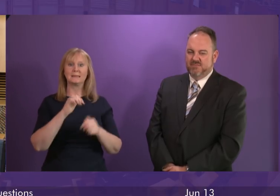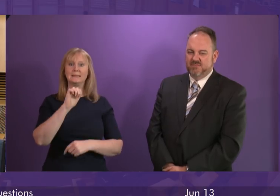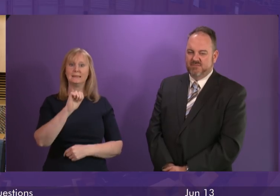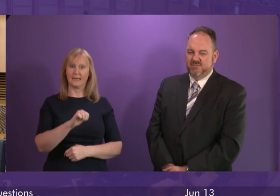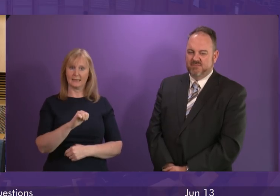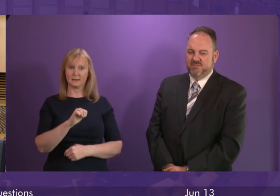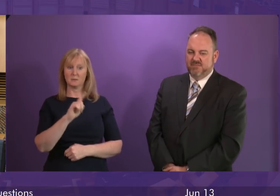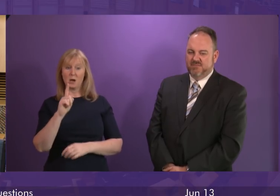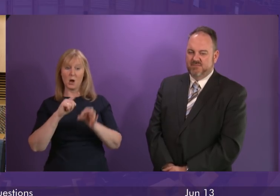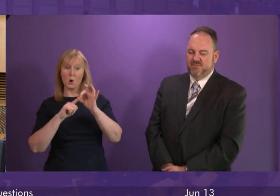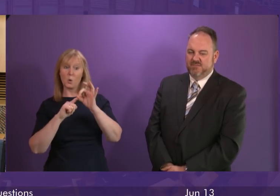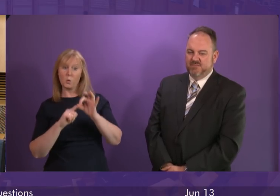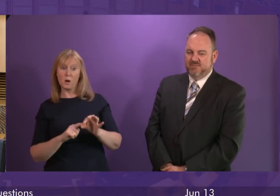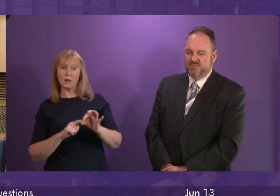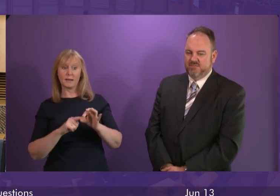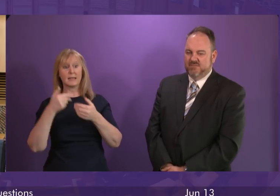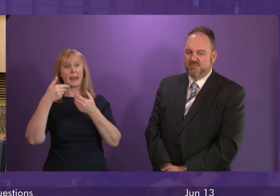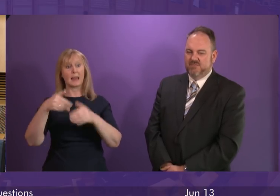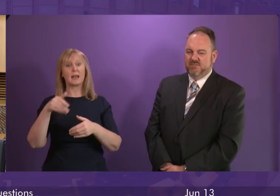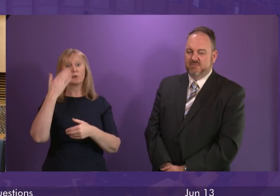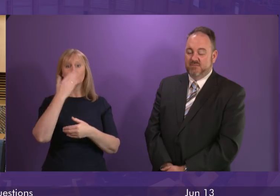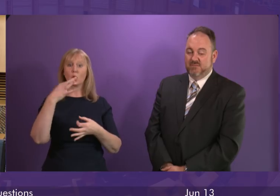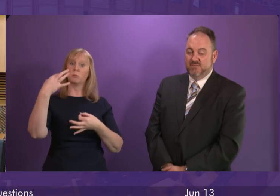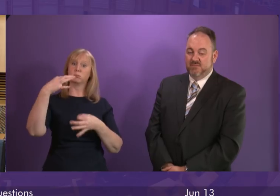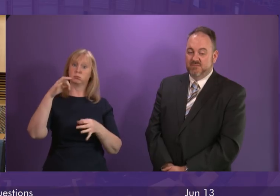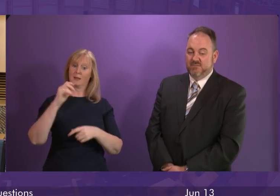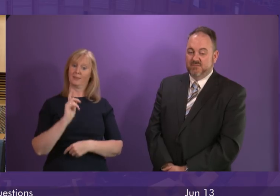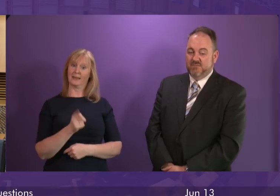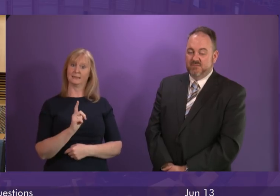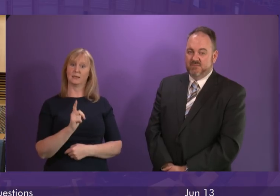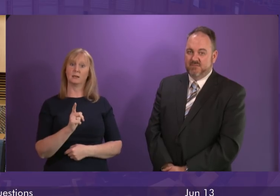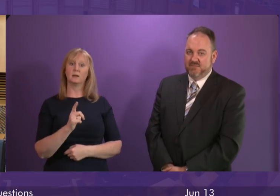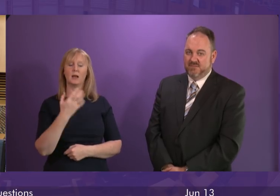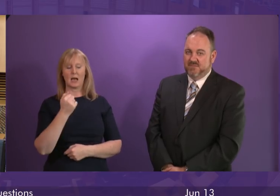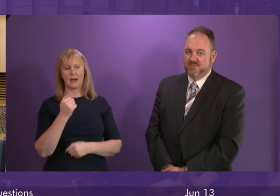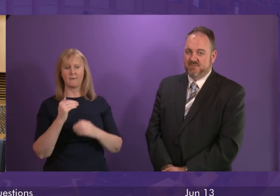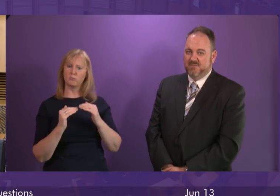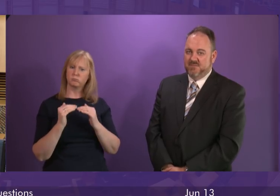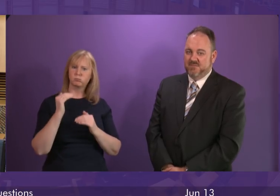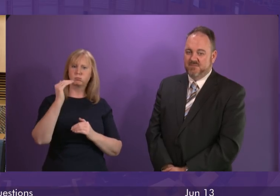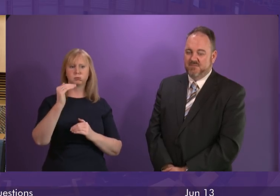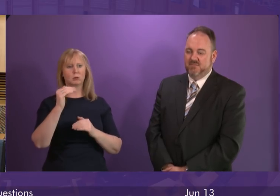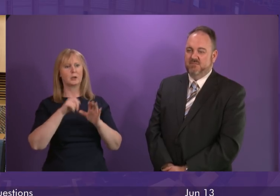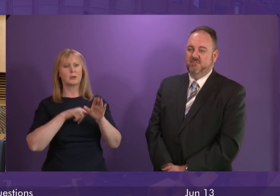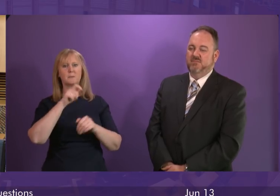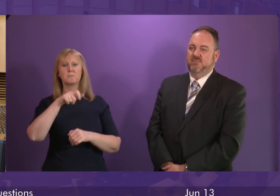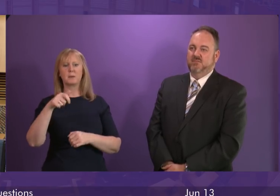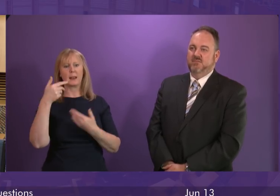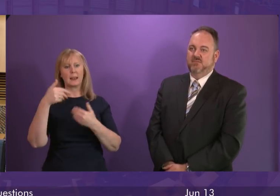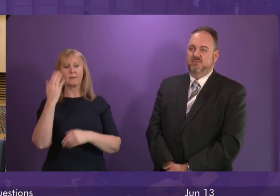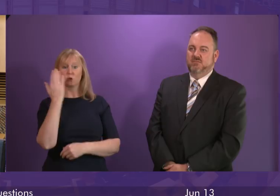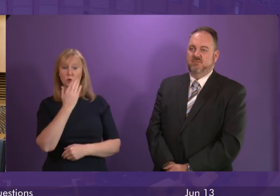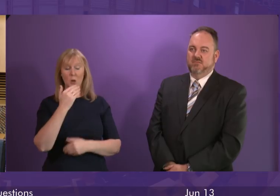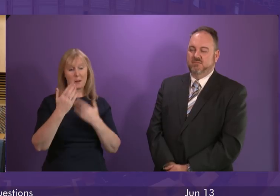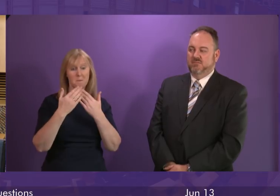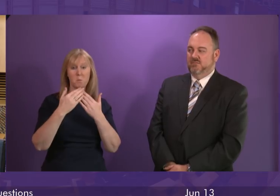is the qualifications young people leave school with. And we are seeing more people, young people, leave school with more qualifications.